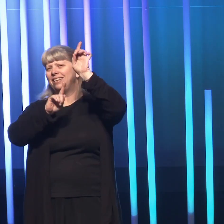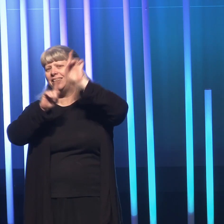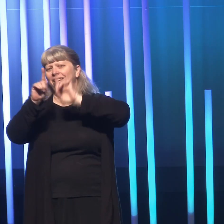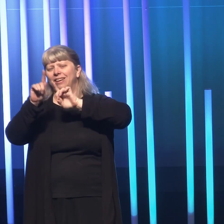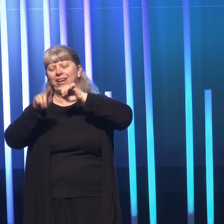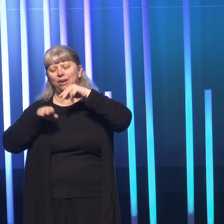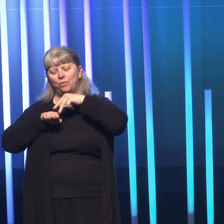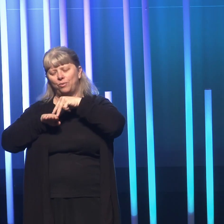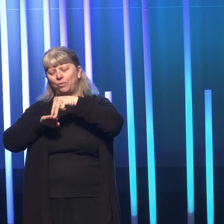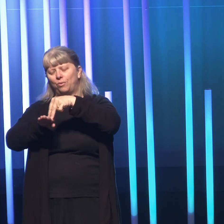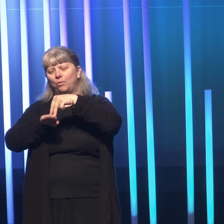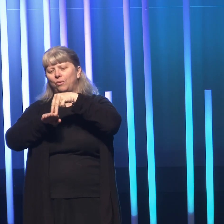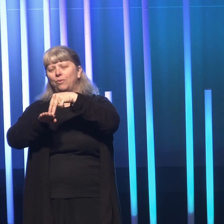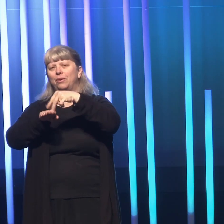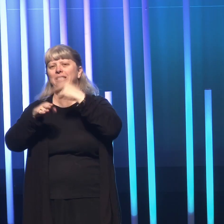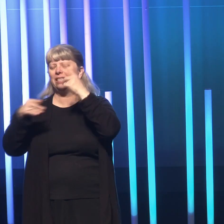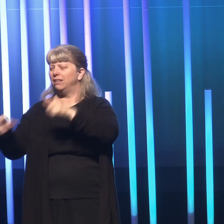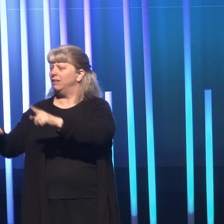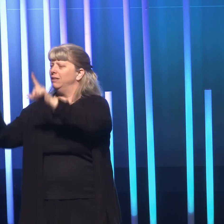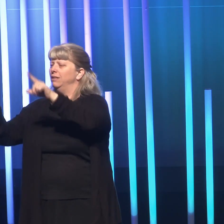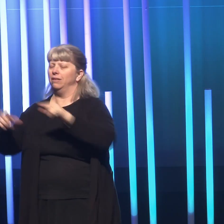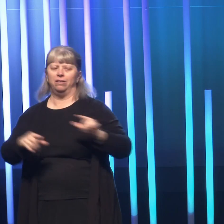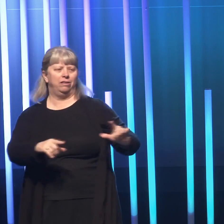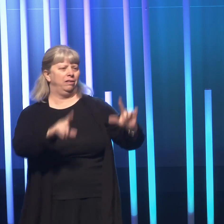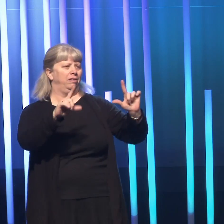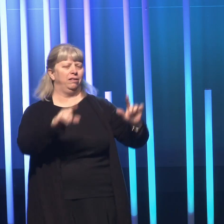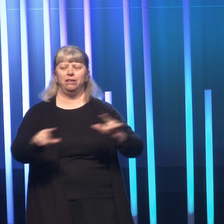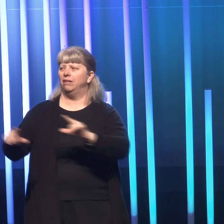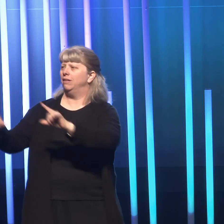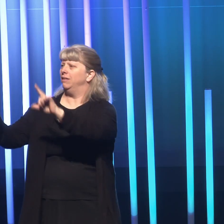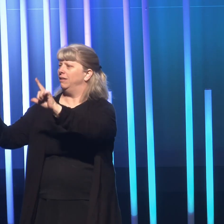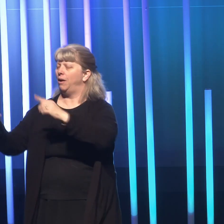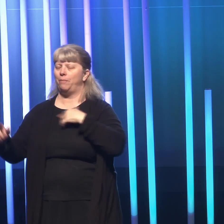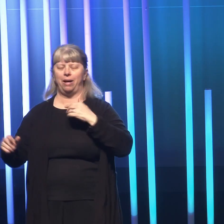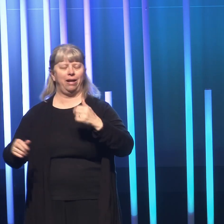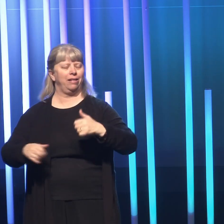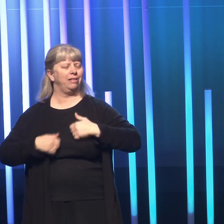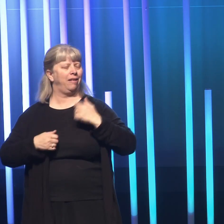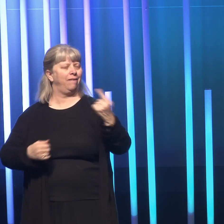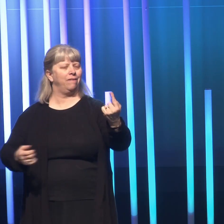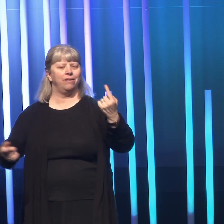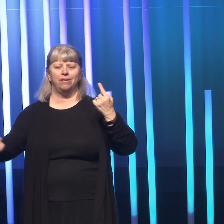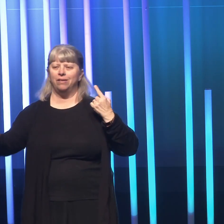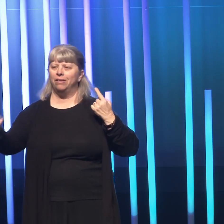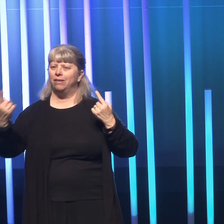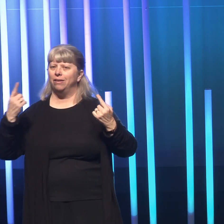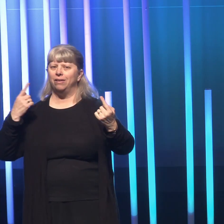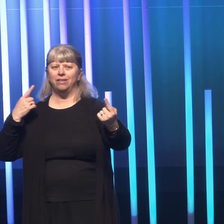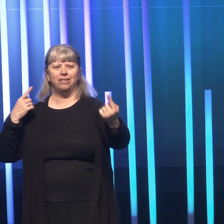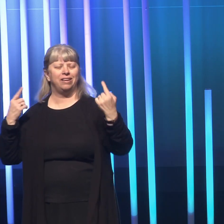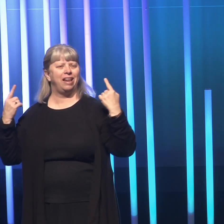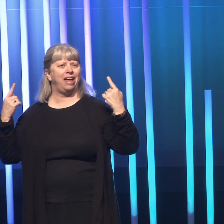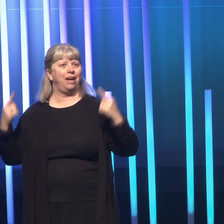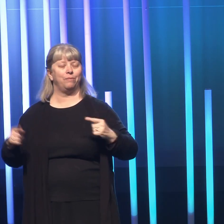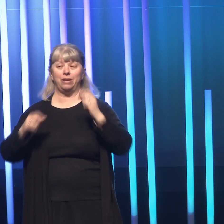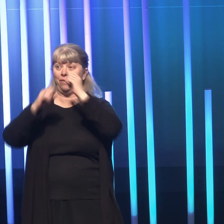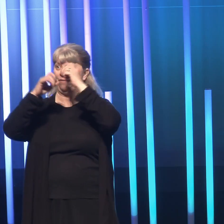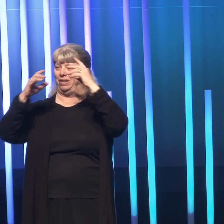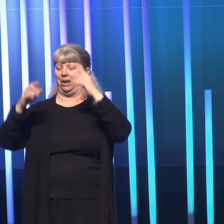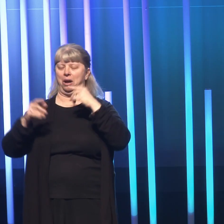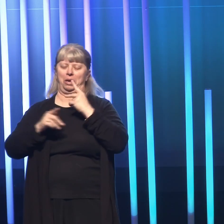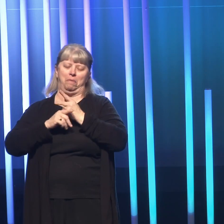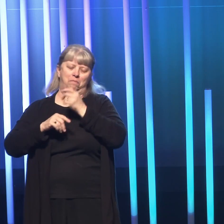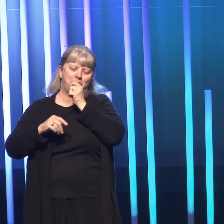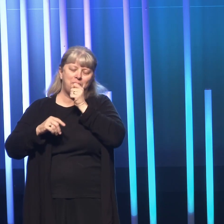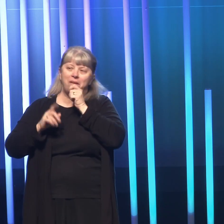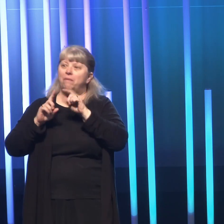flat walking escalator with scenes of my life passing by. Many more things happened in that vision that I'll keep